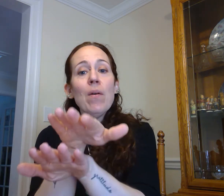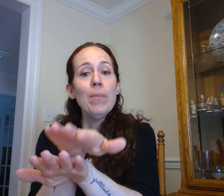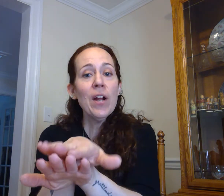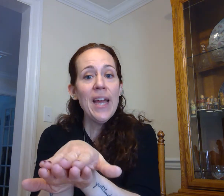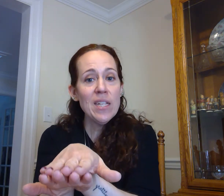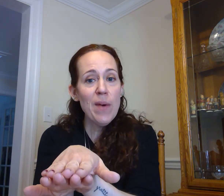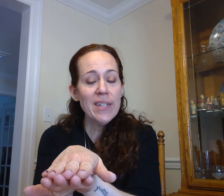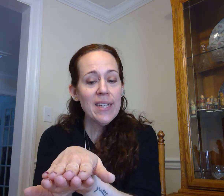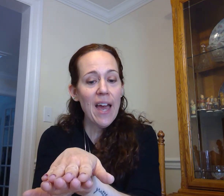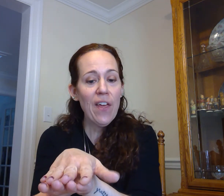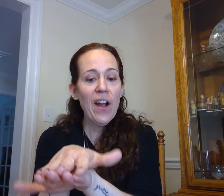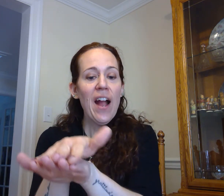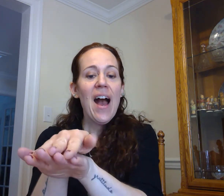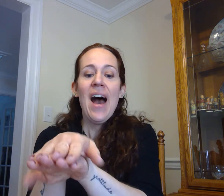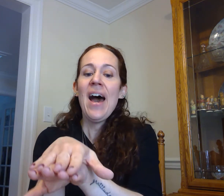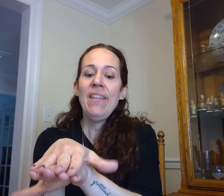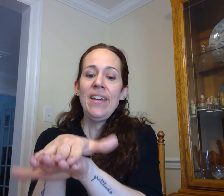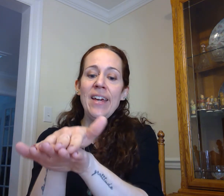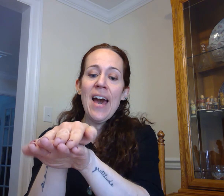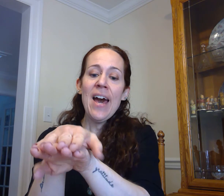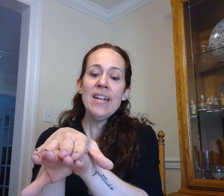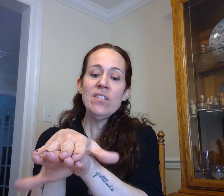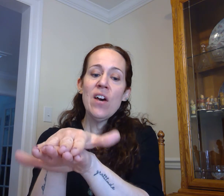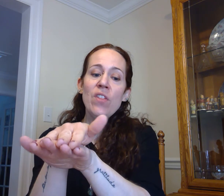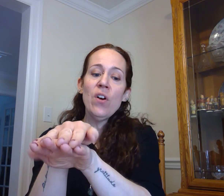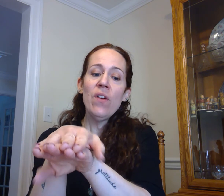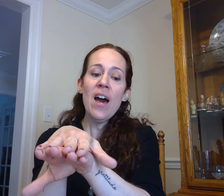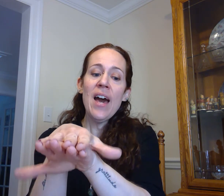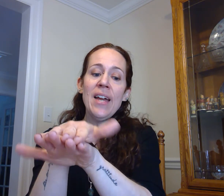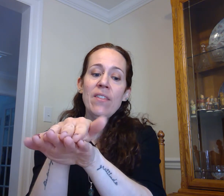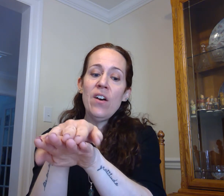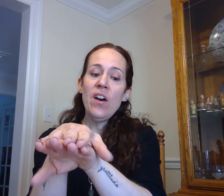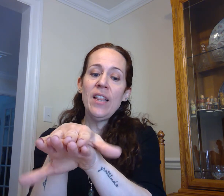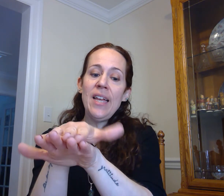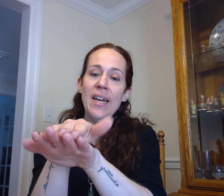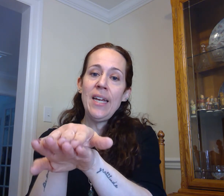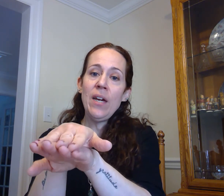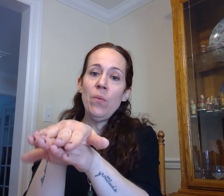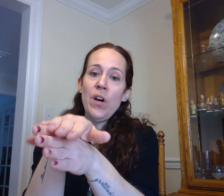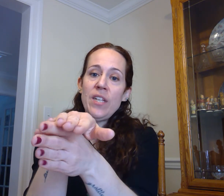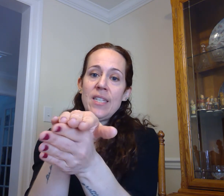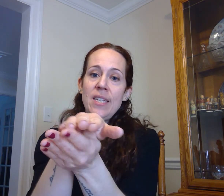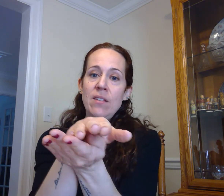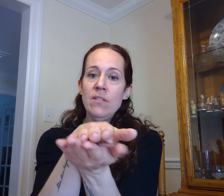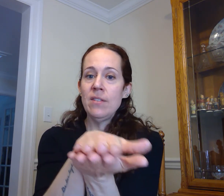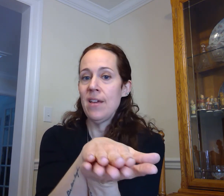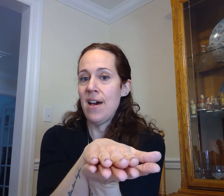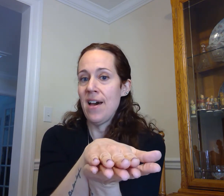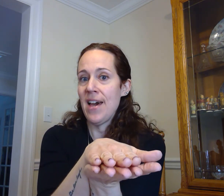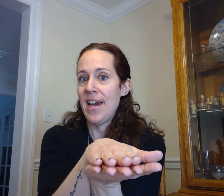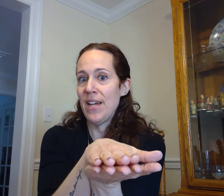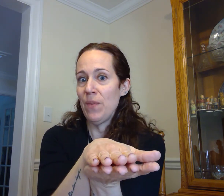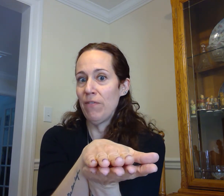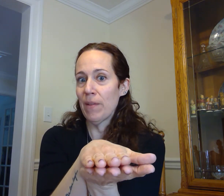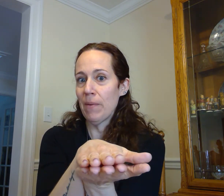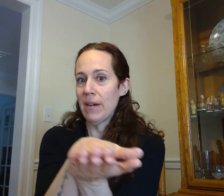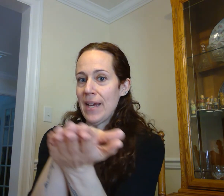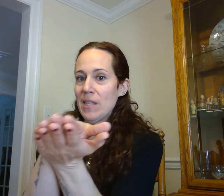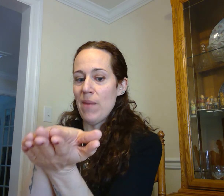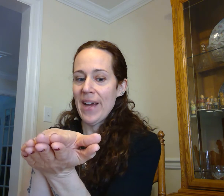then we put our hands back together at the end of the ride the lady was inside we flip our hands back